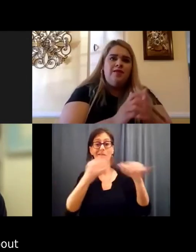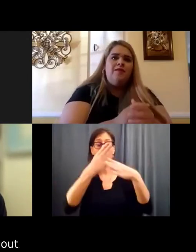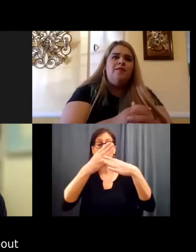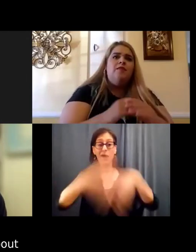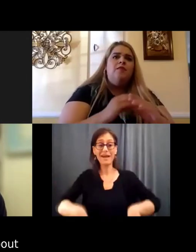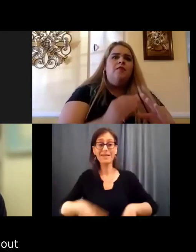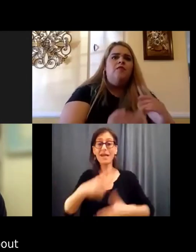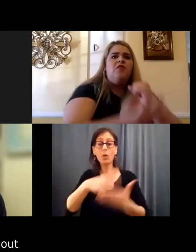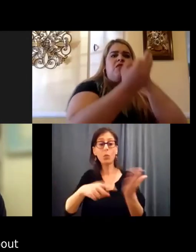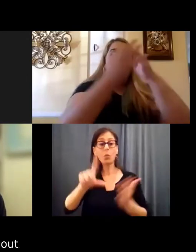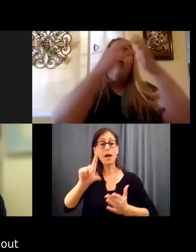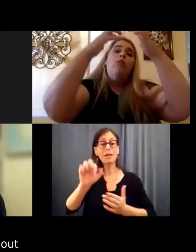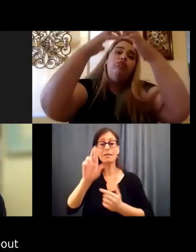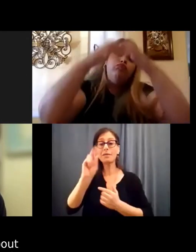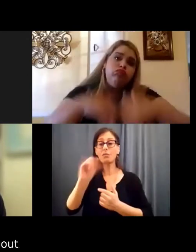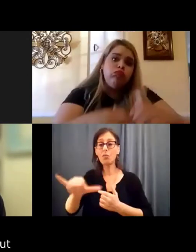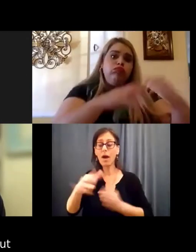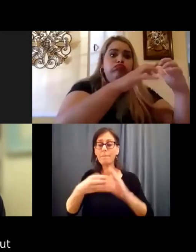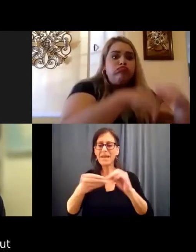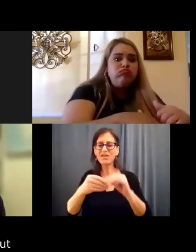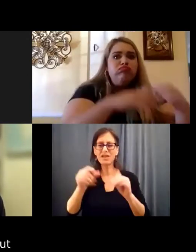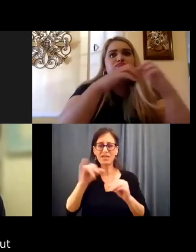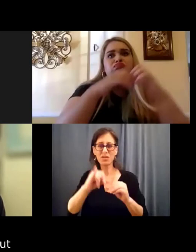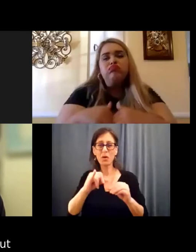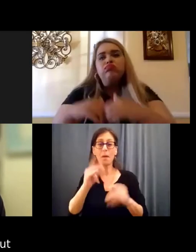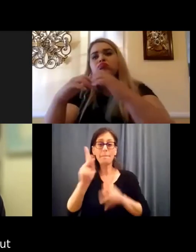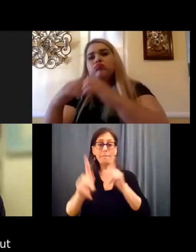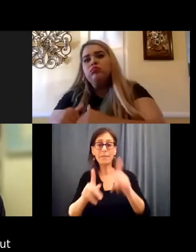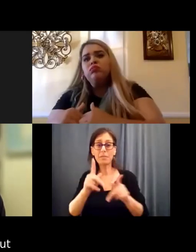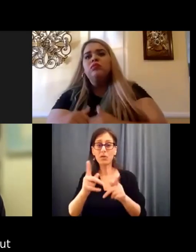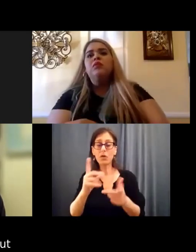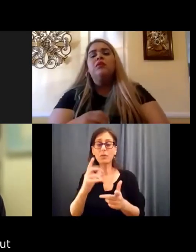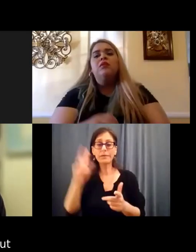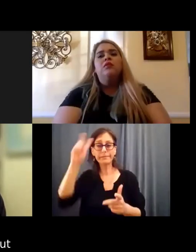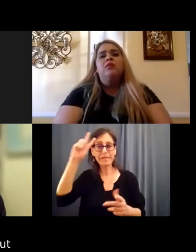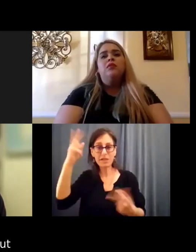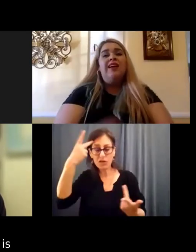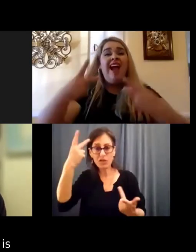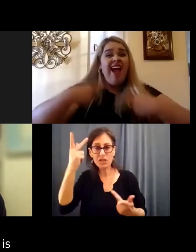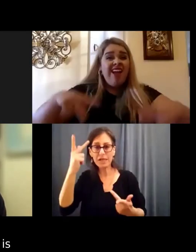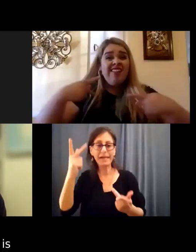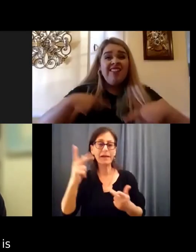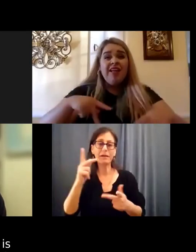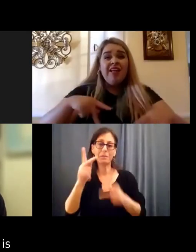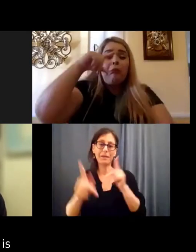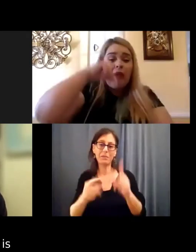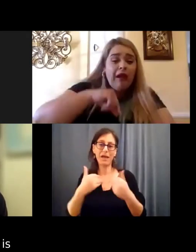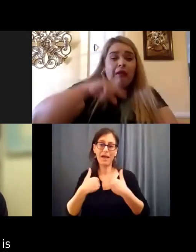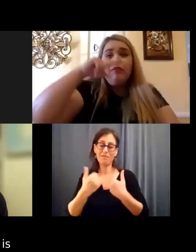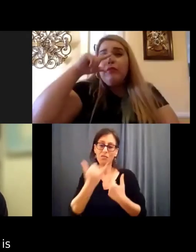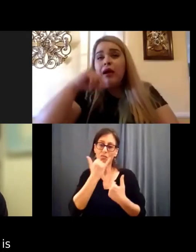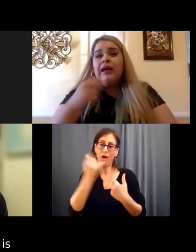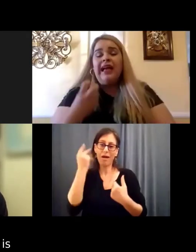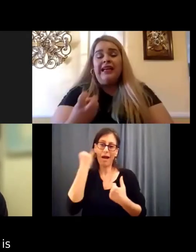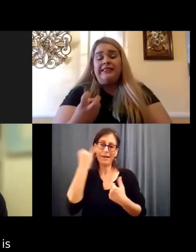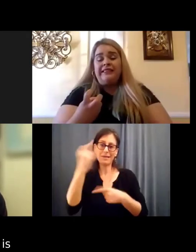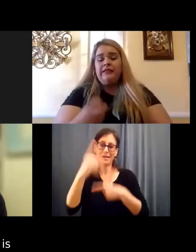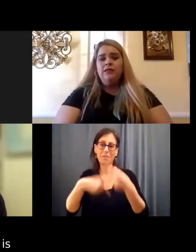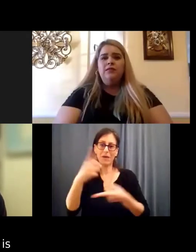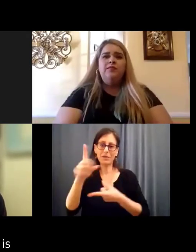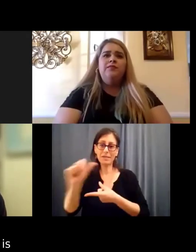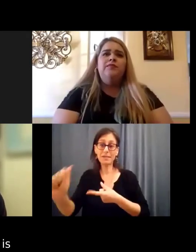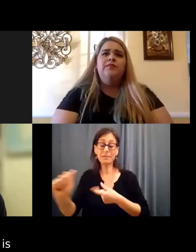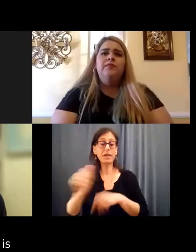Those, those pieces that those myths that people believe around disability, which are false, you know, because the essential